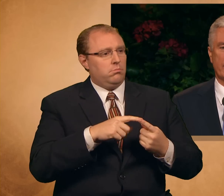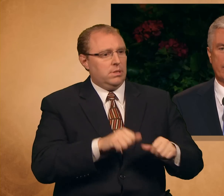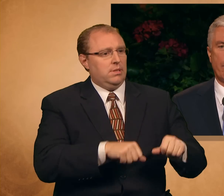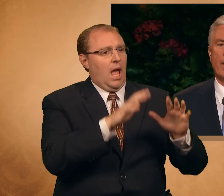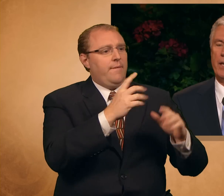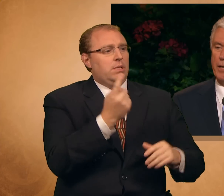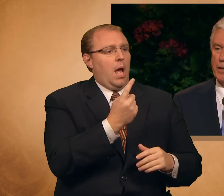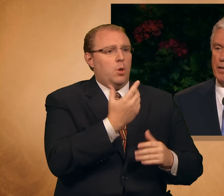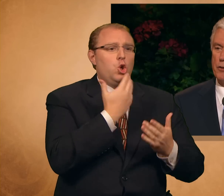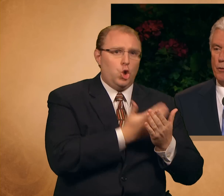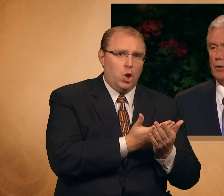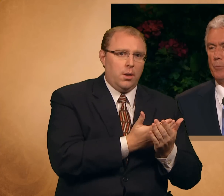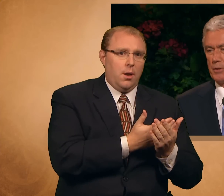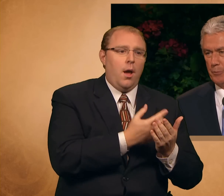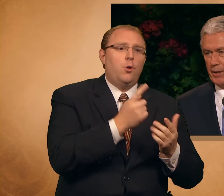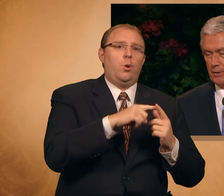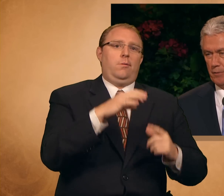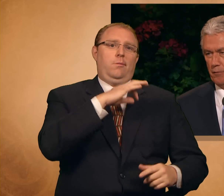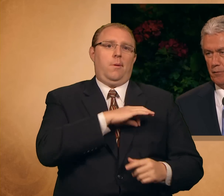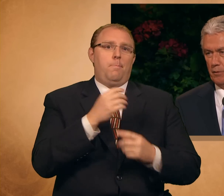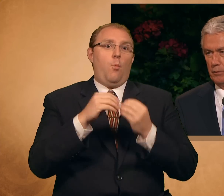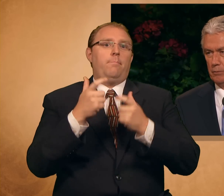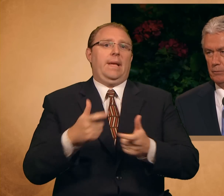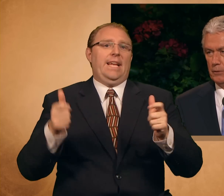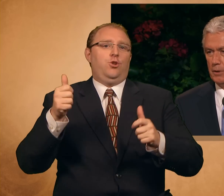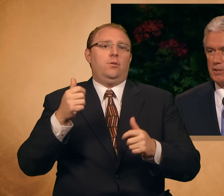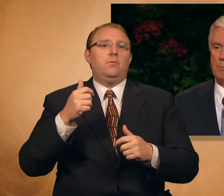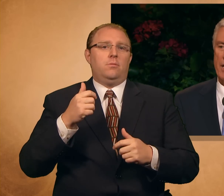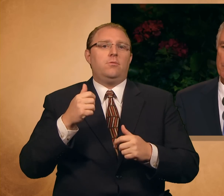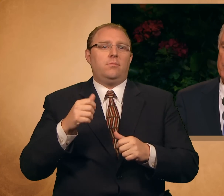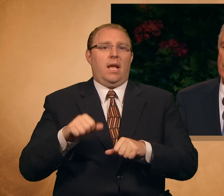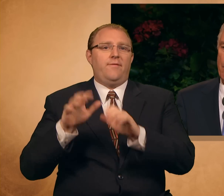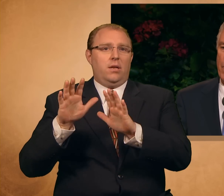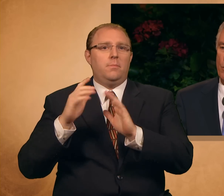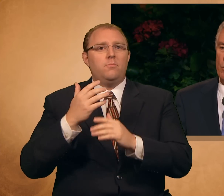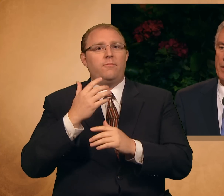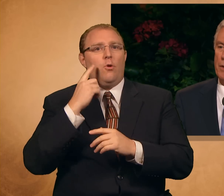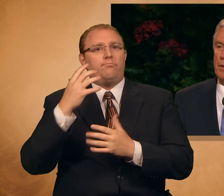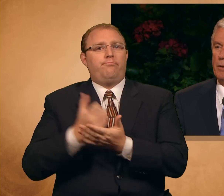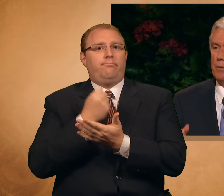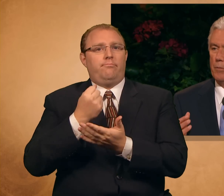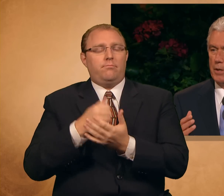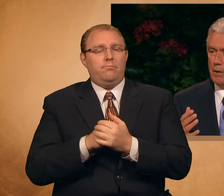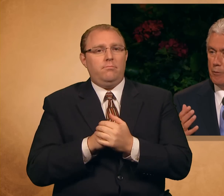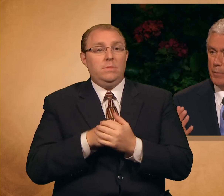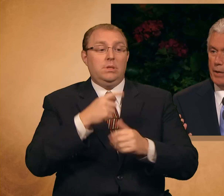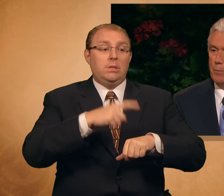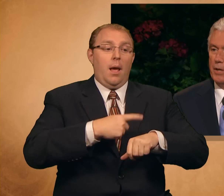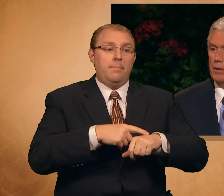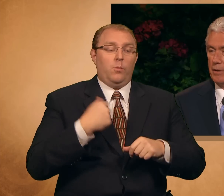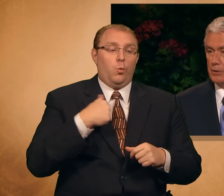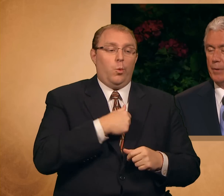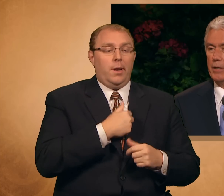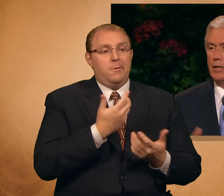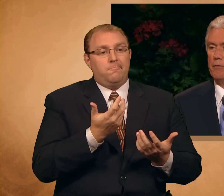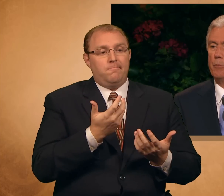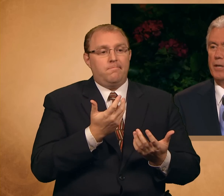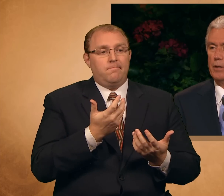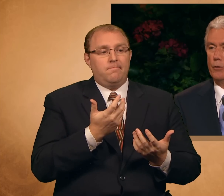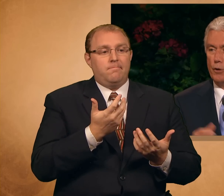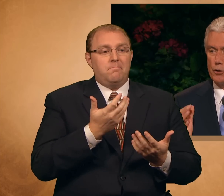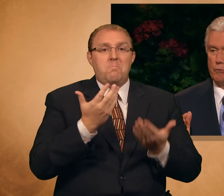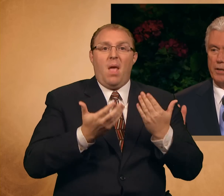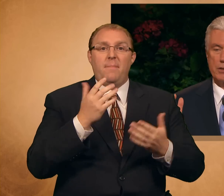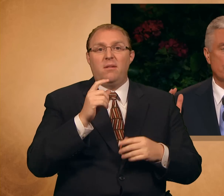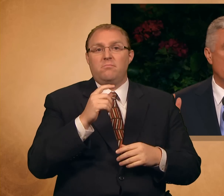greater in an eternal perspective. Sometimes this may even